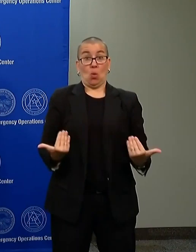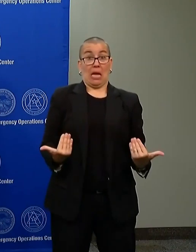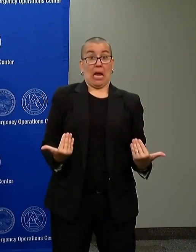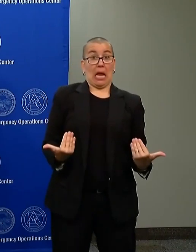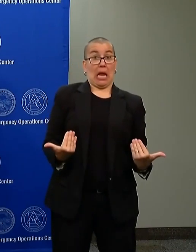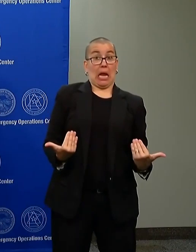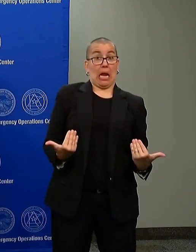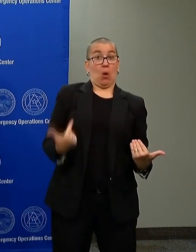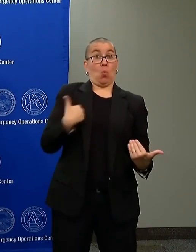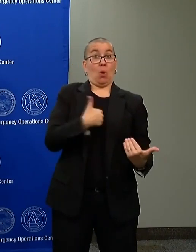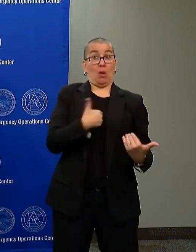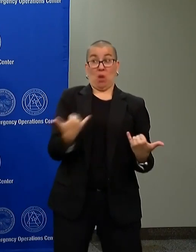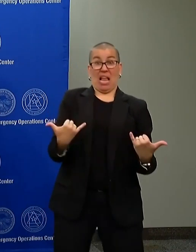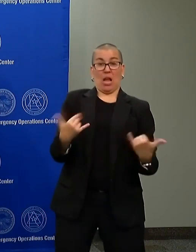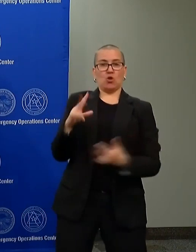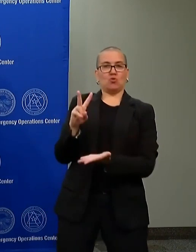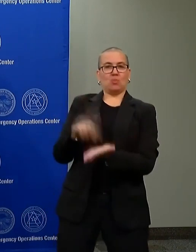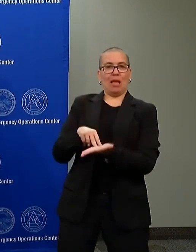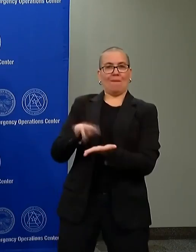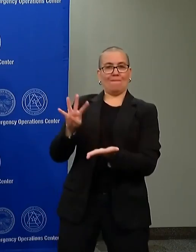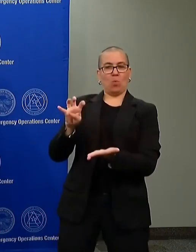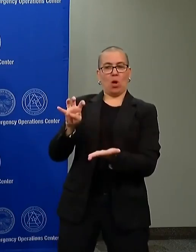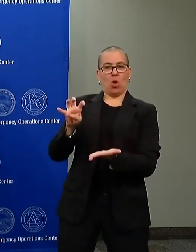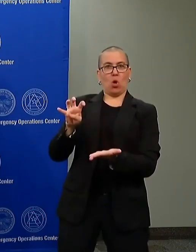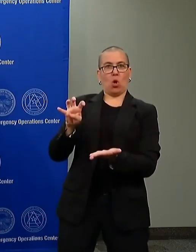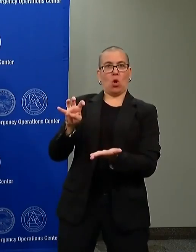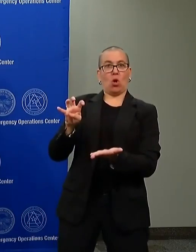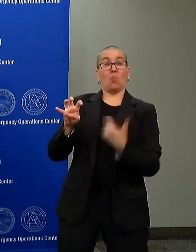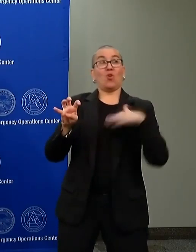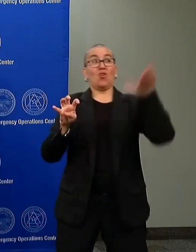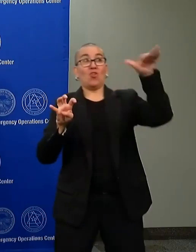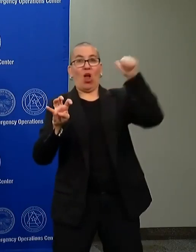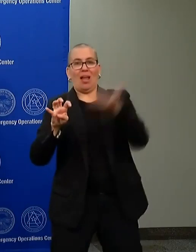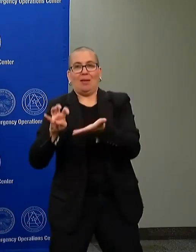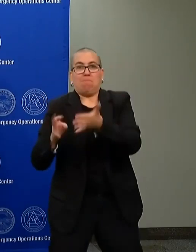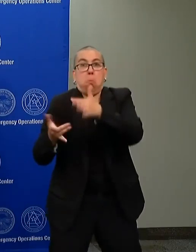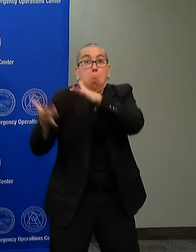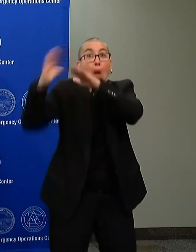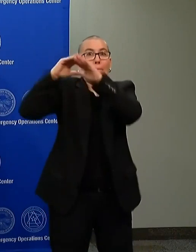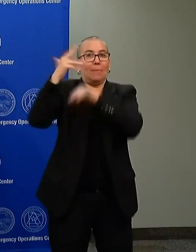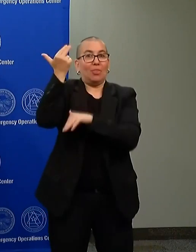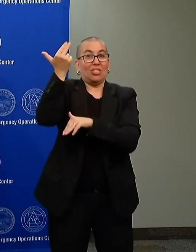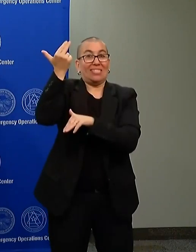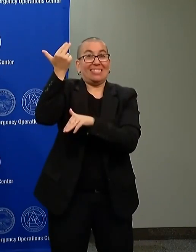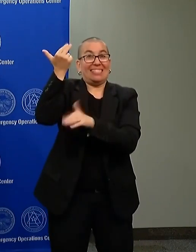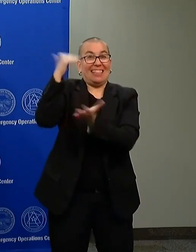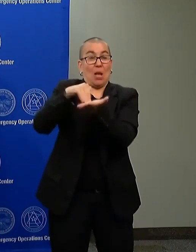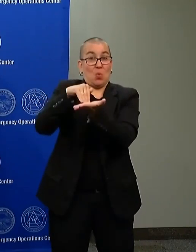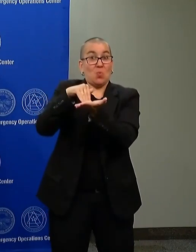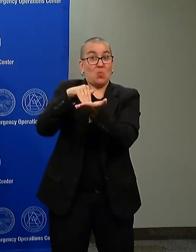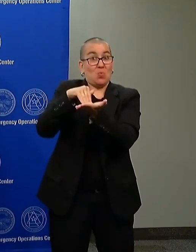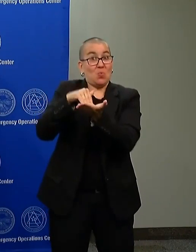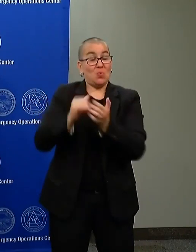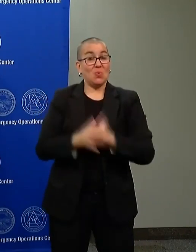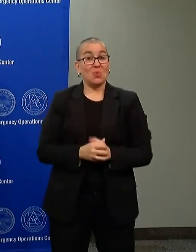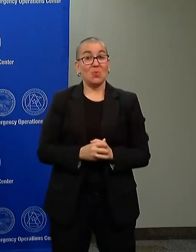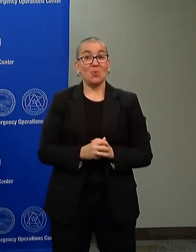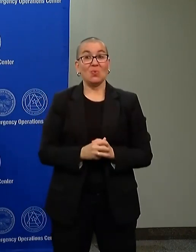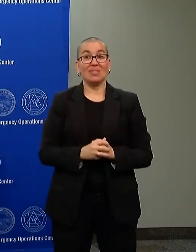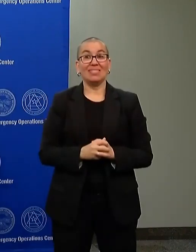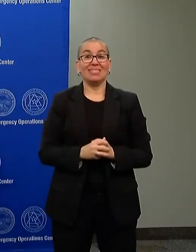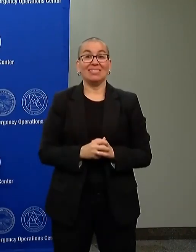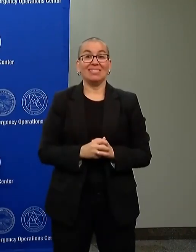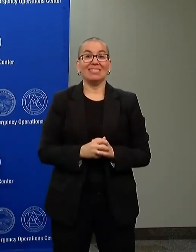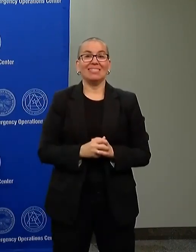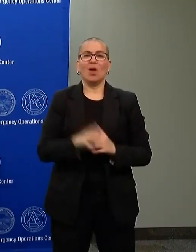,400. So it'll be in between those two numbers as we work through this. Thank you.